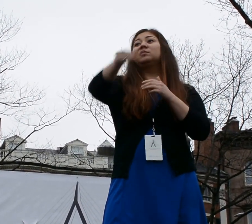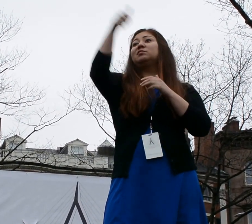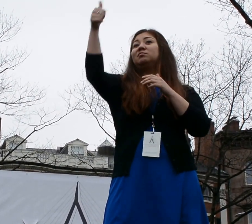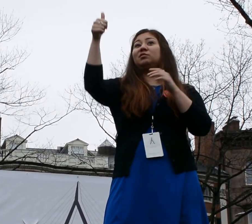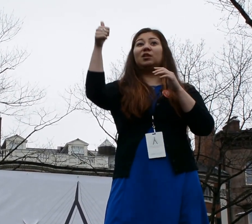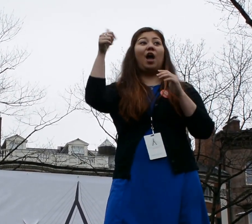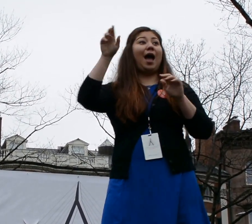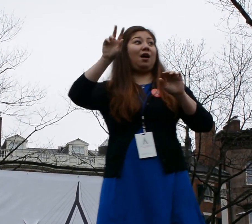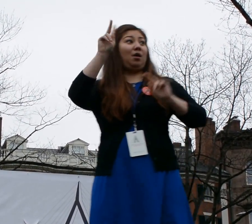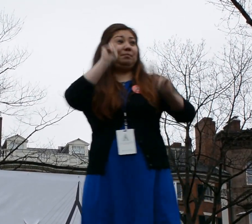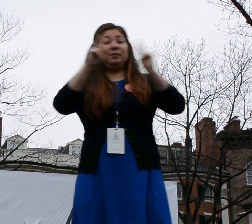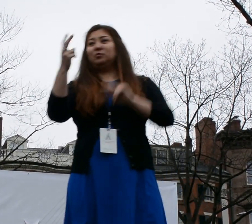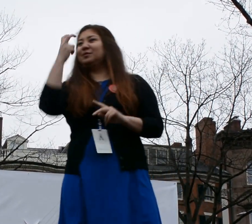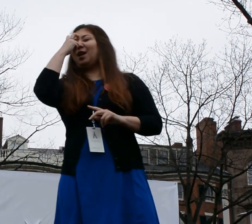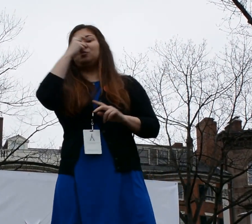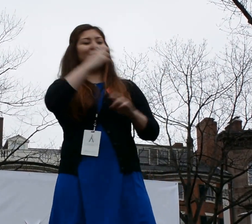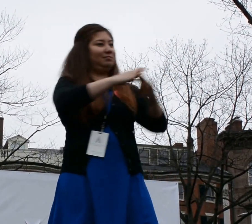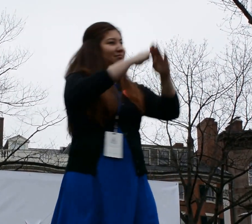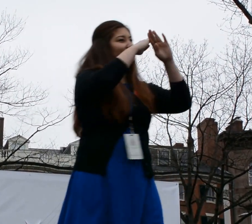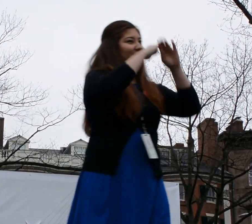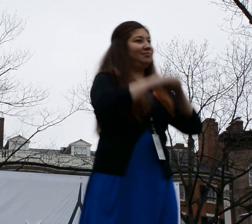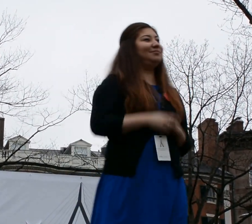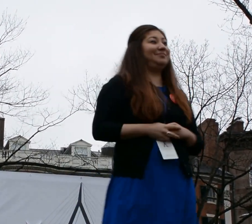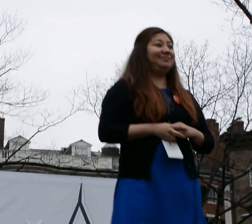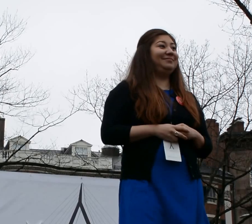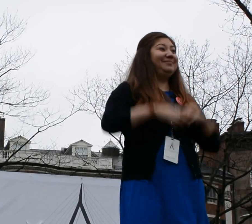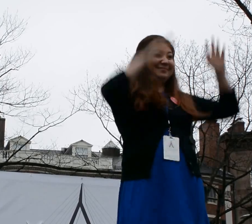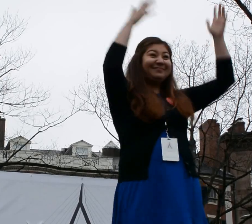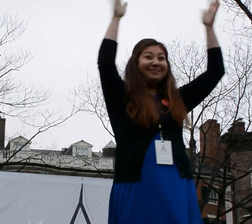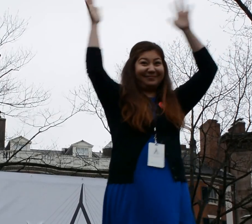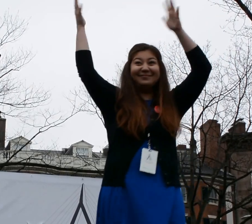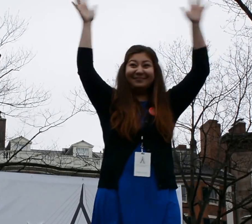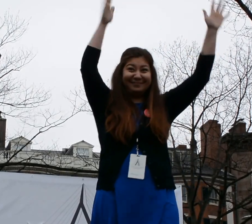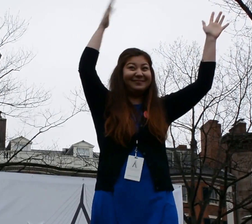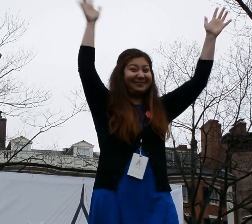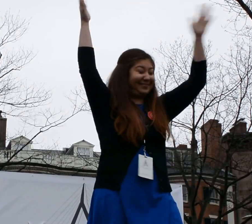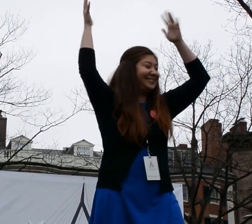difference in science despite other people's doubt and obstacles.